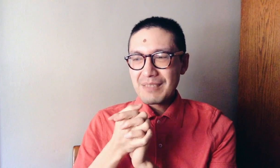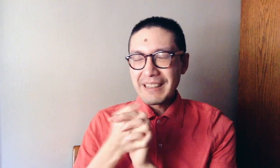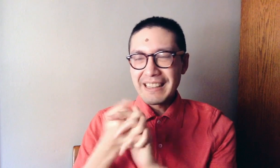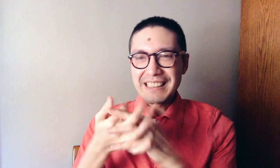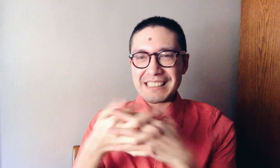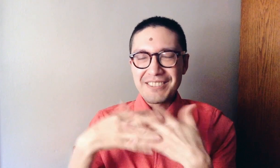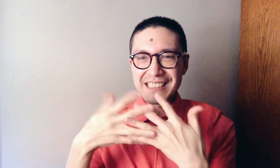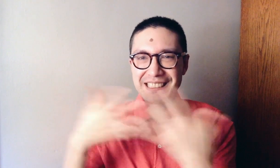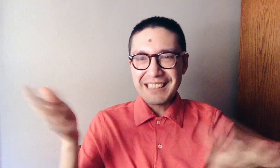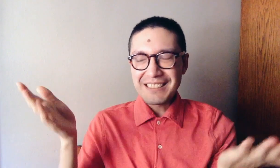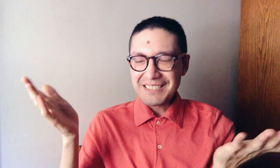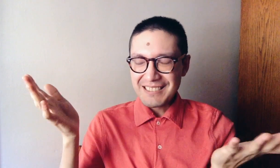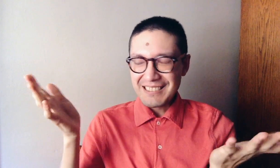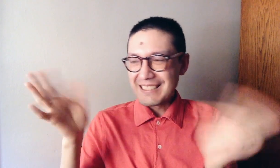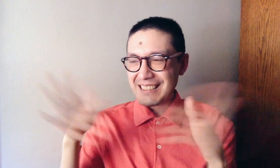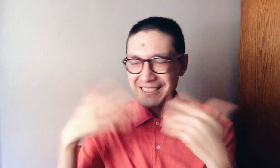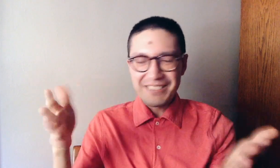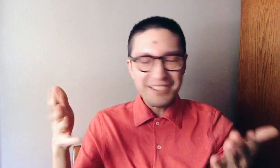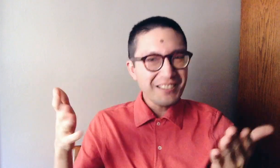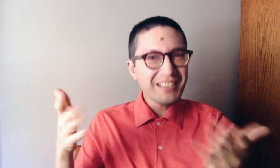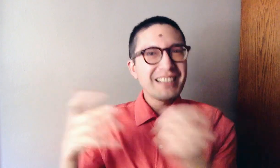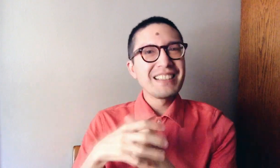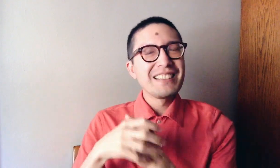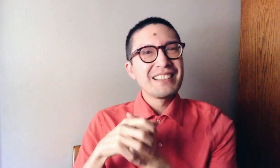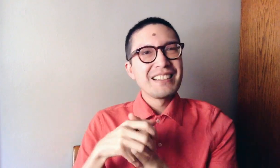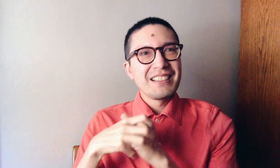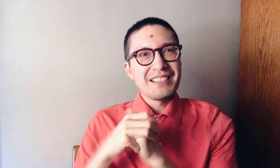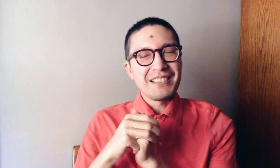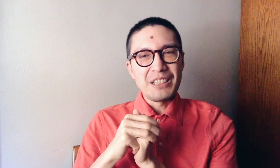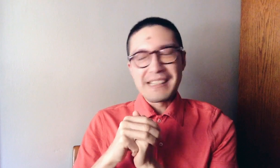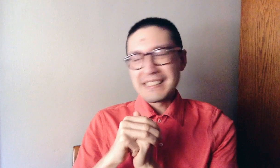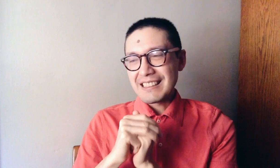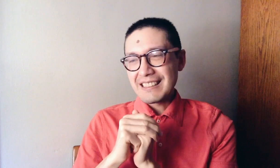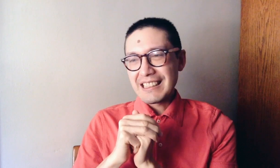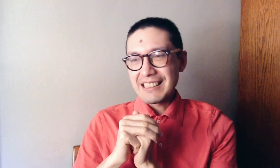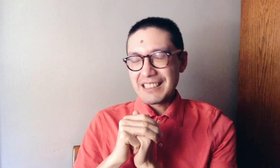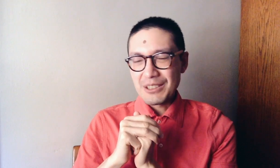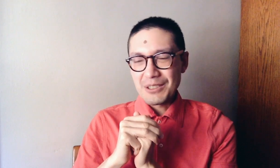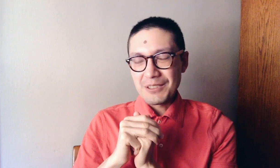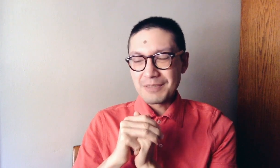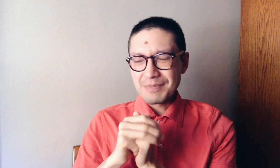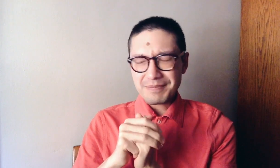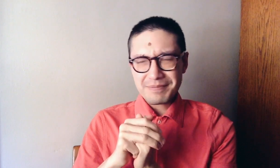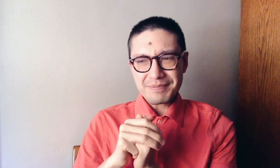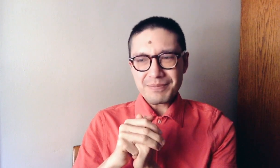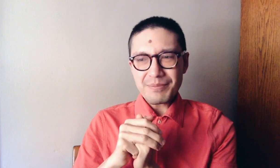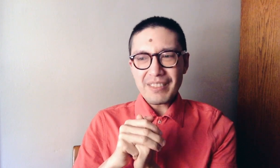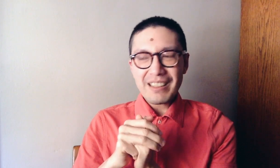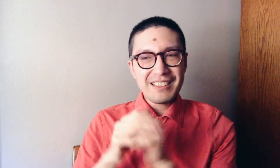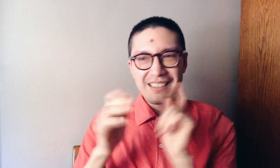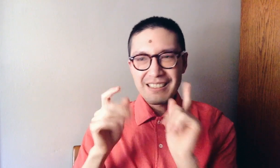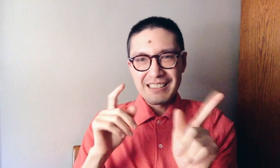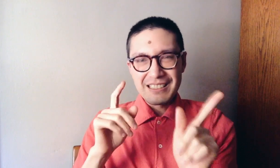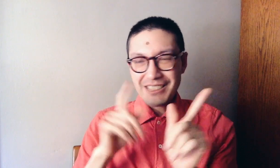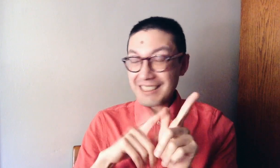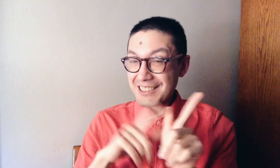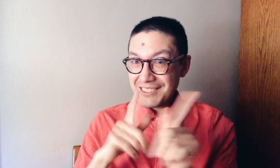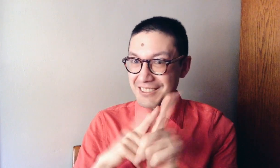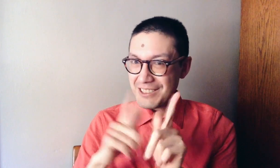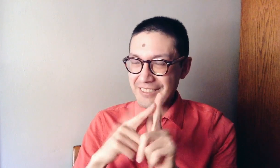my ideas for this channel going forward are basically to do, uh, try to do two